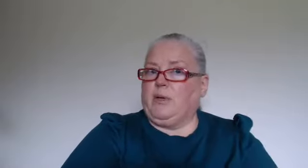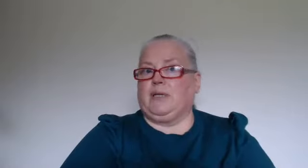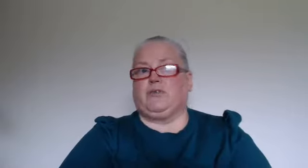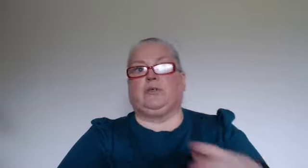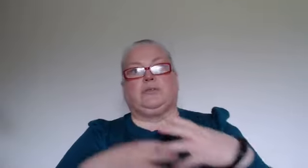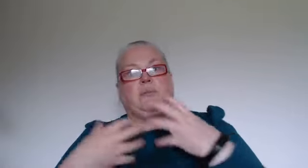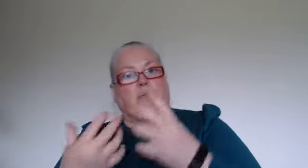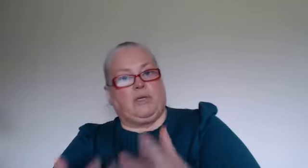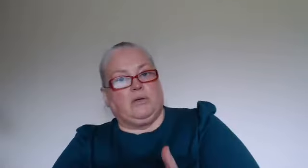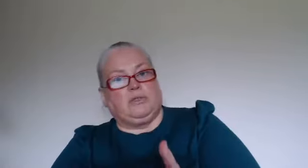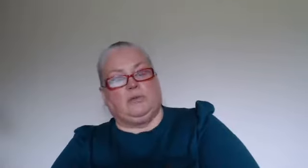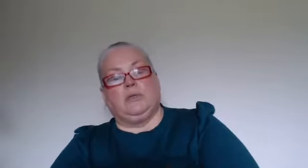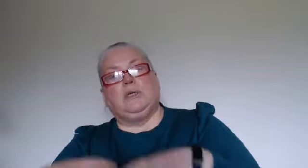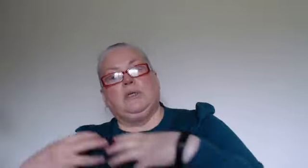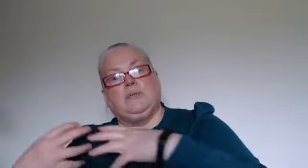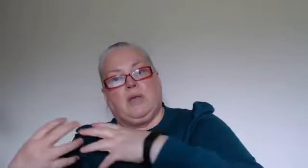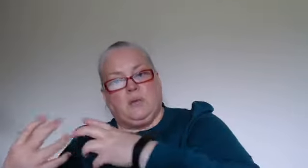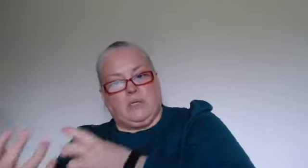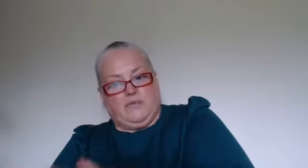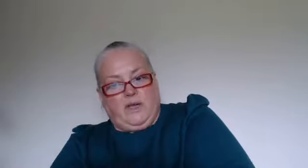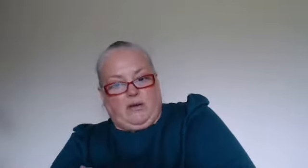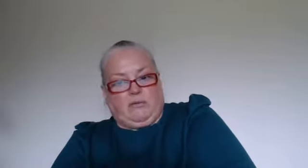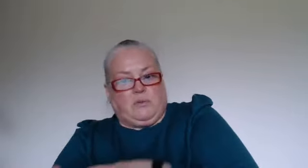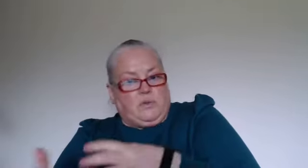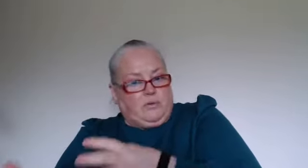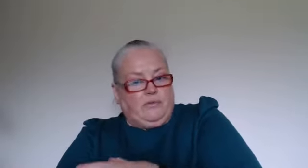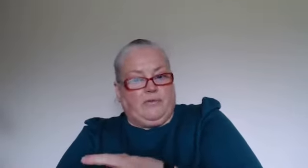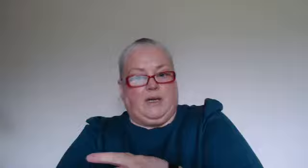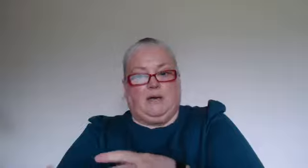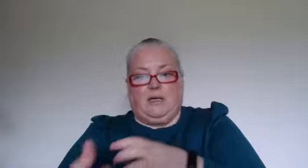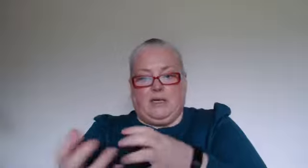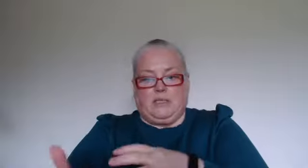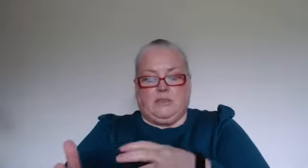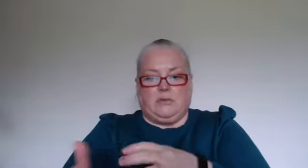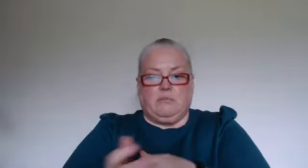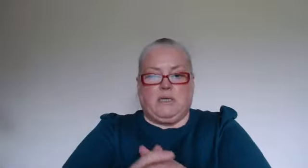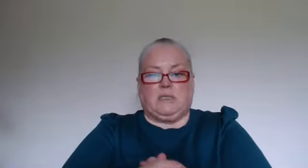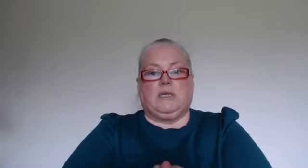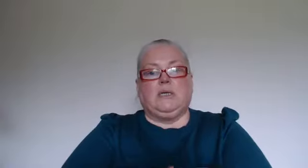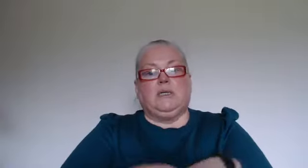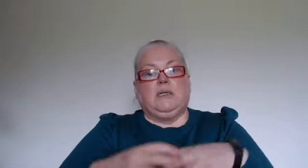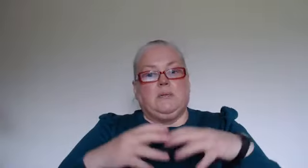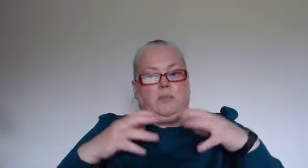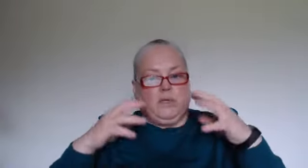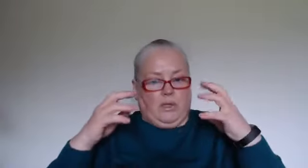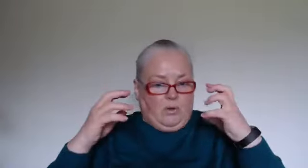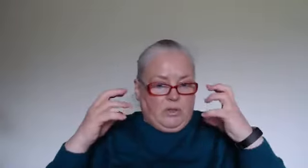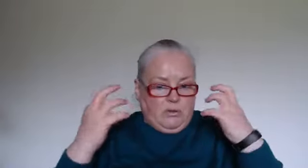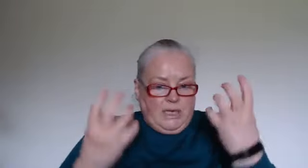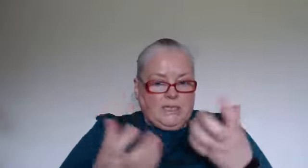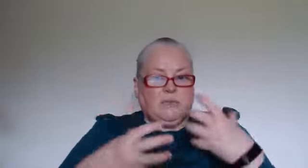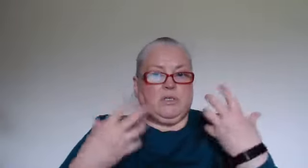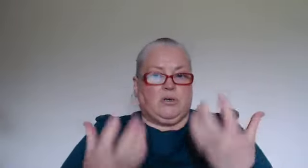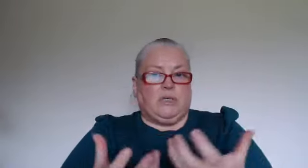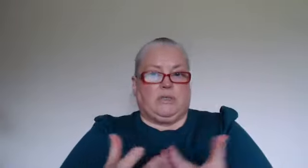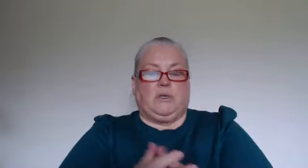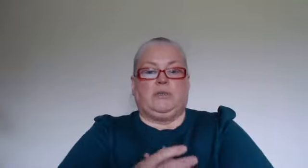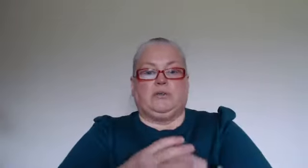past childhood. Maybe you do. Maybe it's fear. Some sort of a fear and I'll get into those in a minute. But you know you need to be talking to one another.